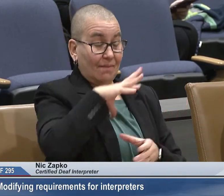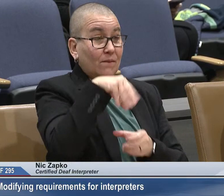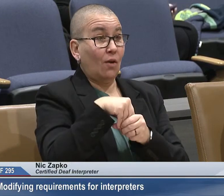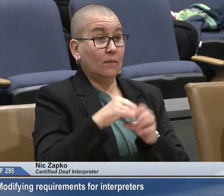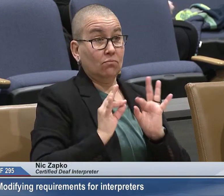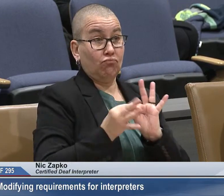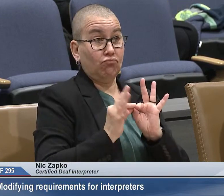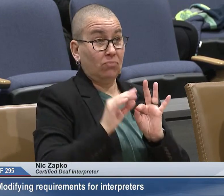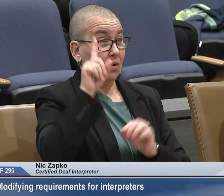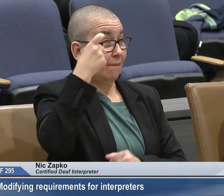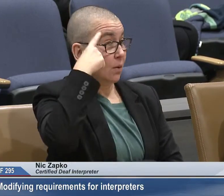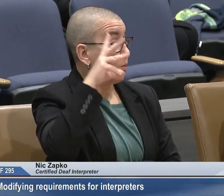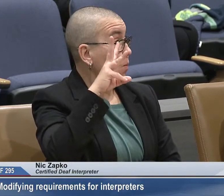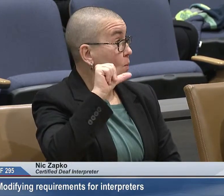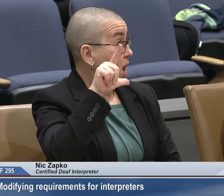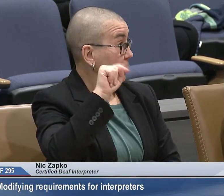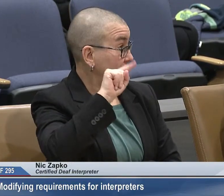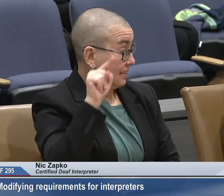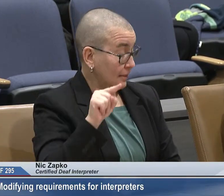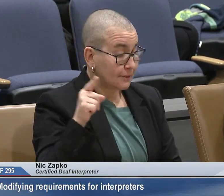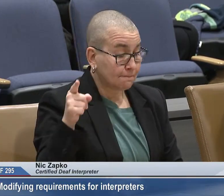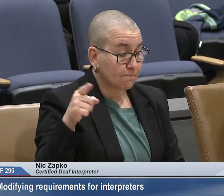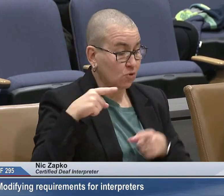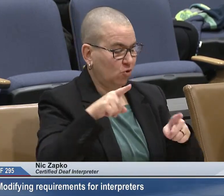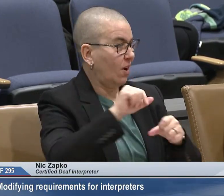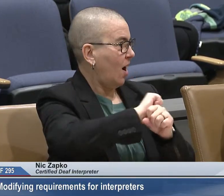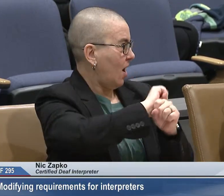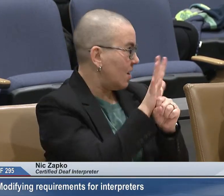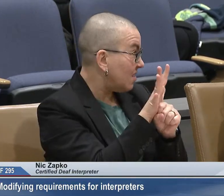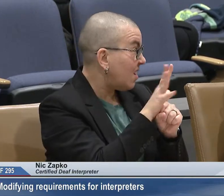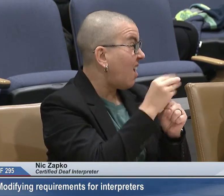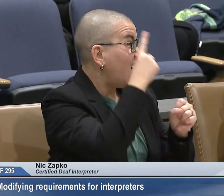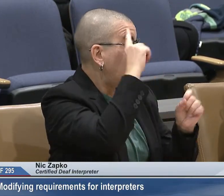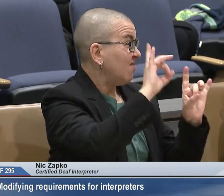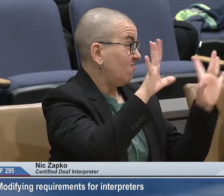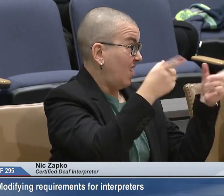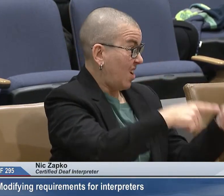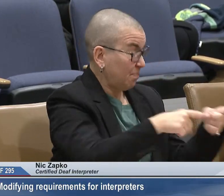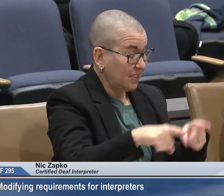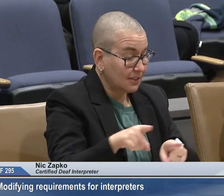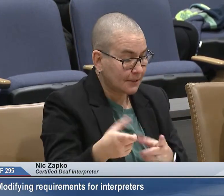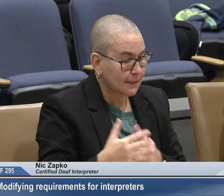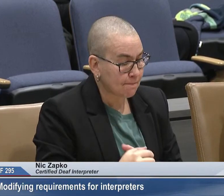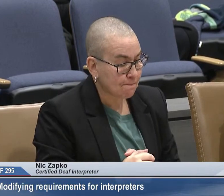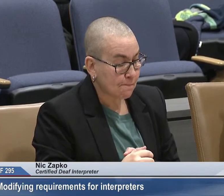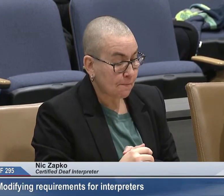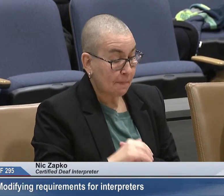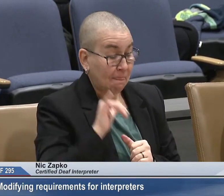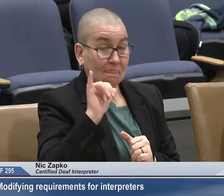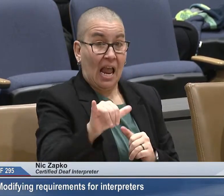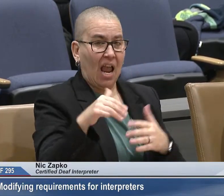I have interpreted for Governor Walz during the pandemic and the horrific riots that were happening.